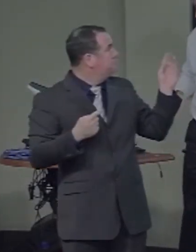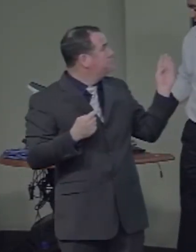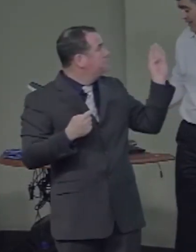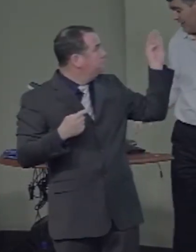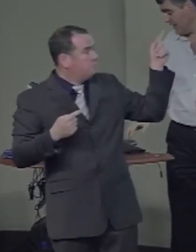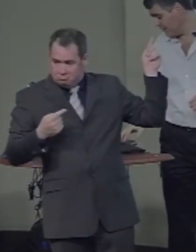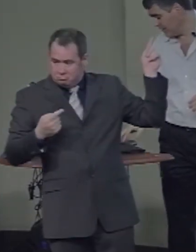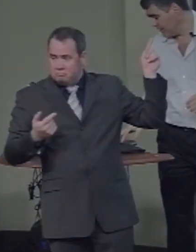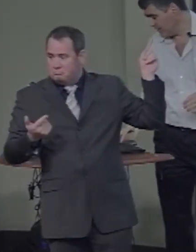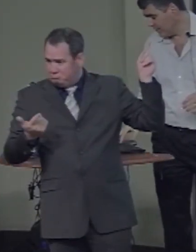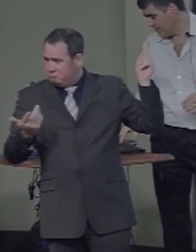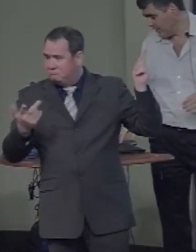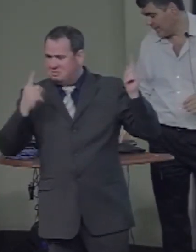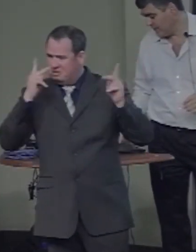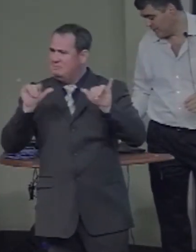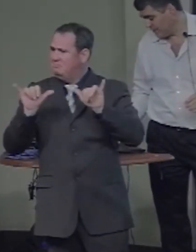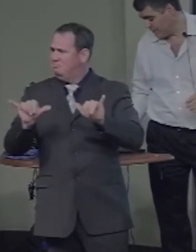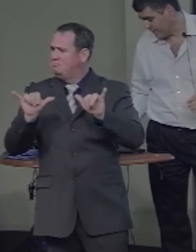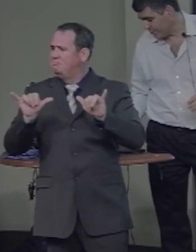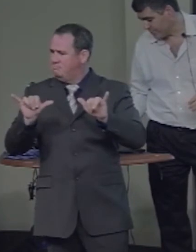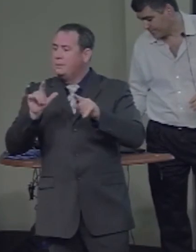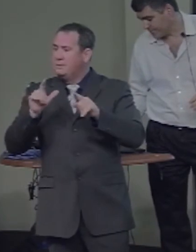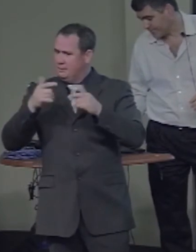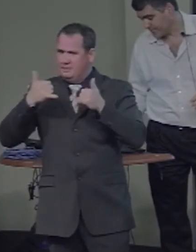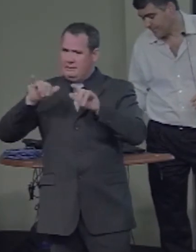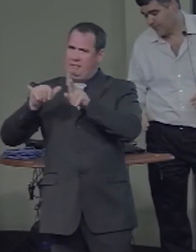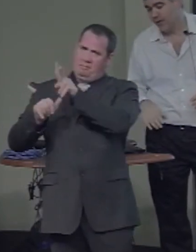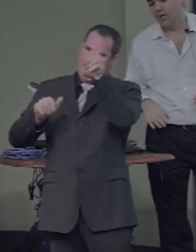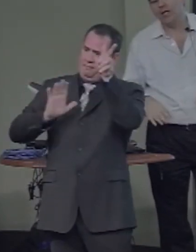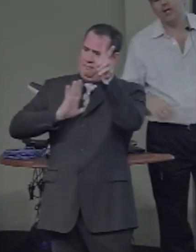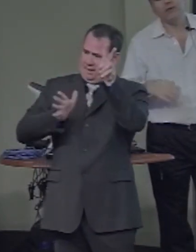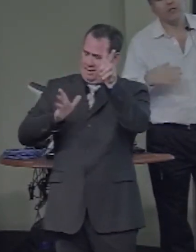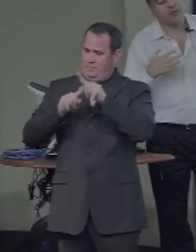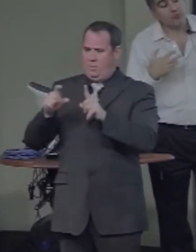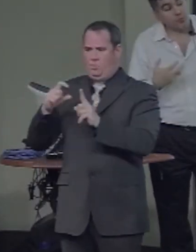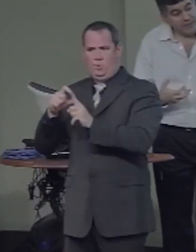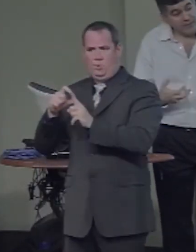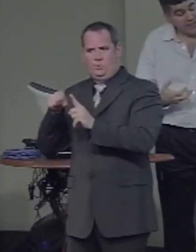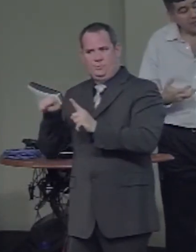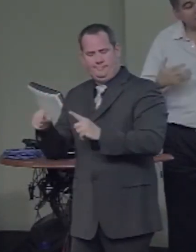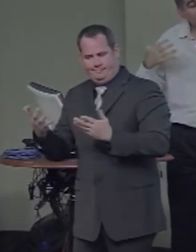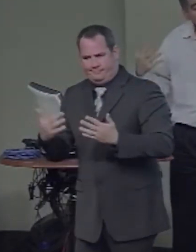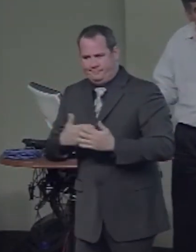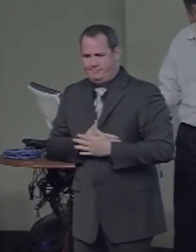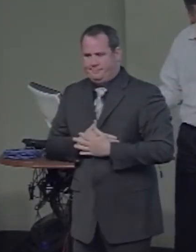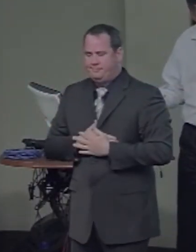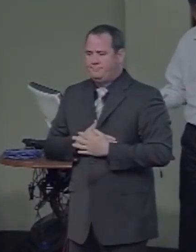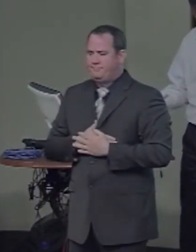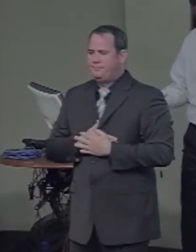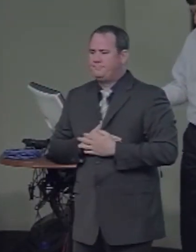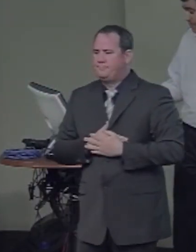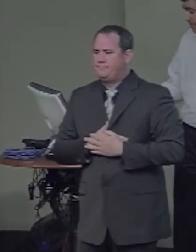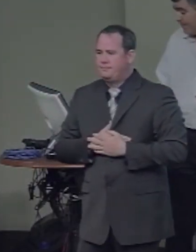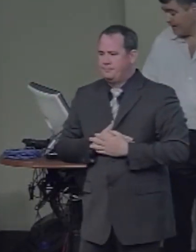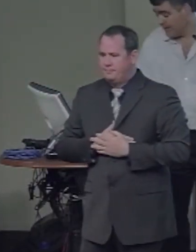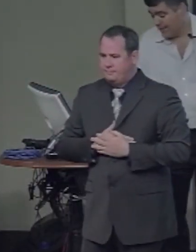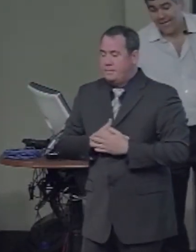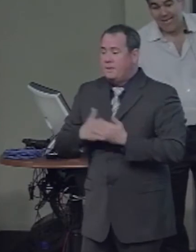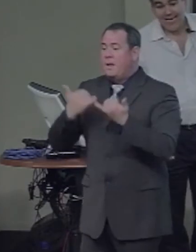aren't affecting any of these very much. If we look at lesions to the right fusiform,